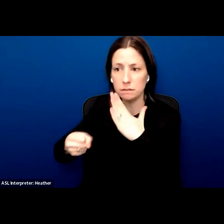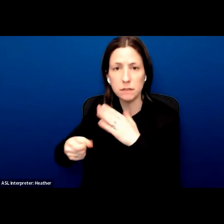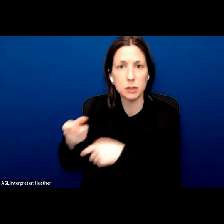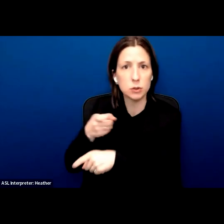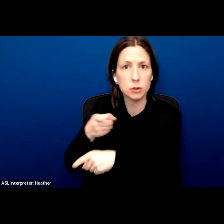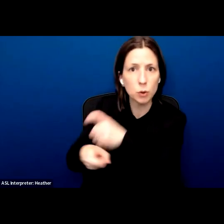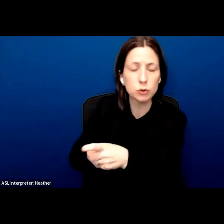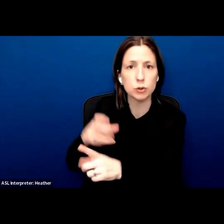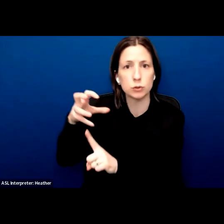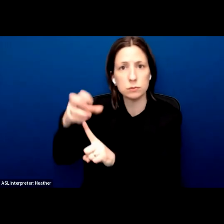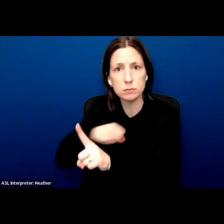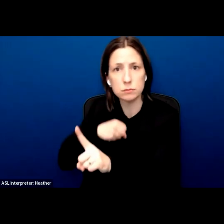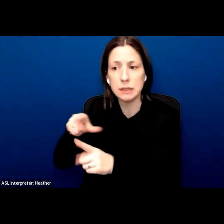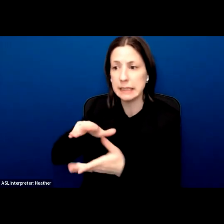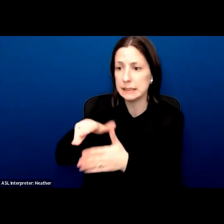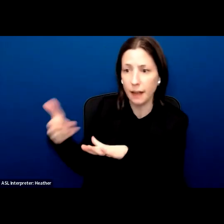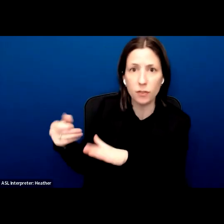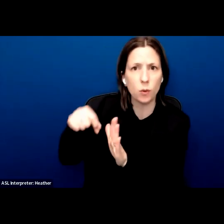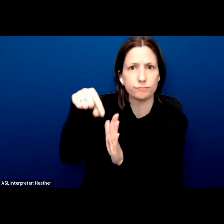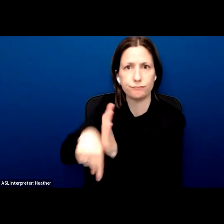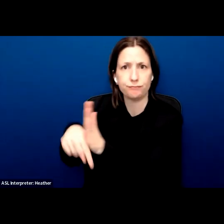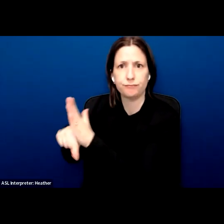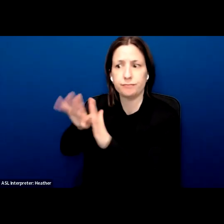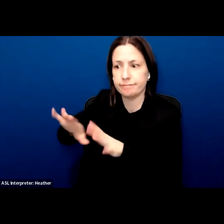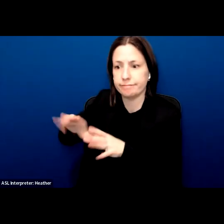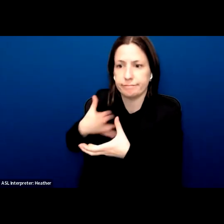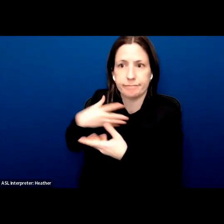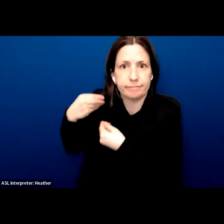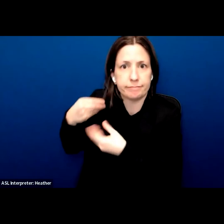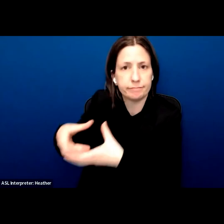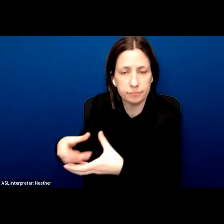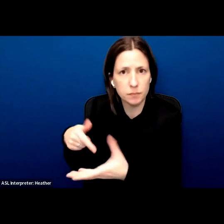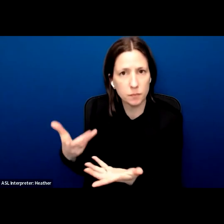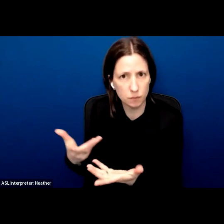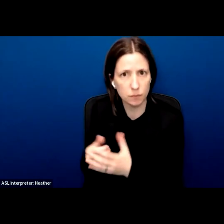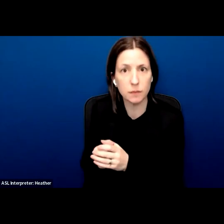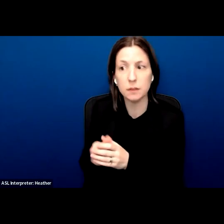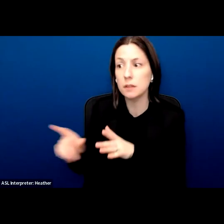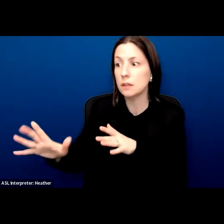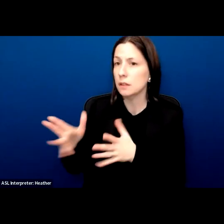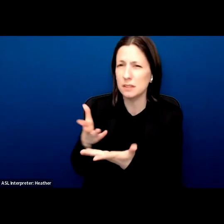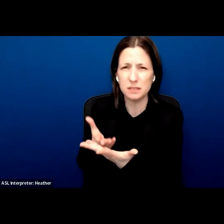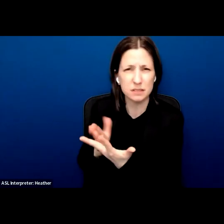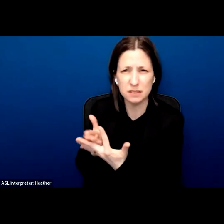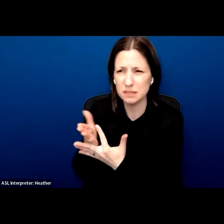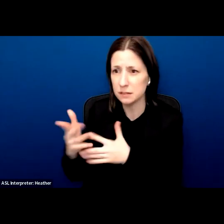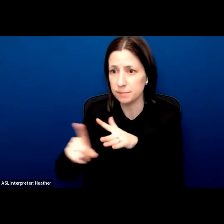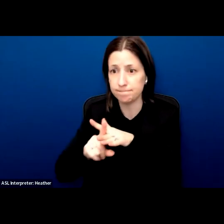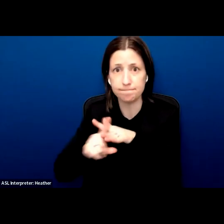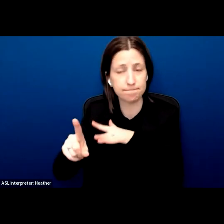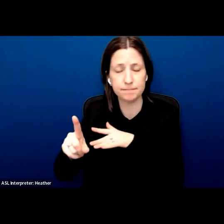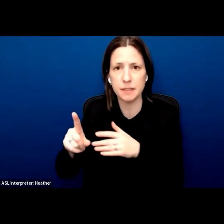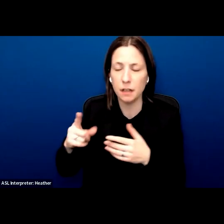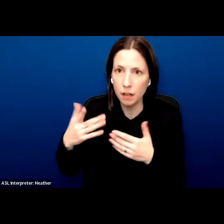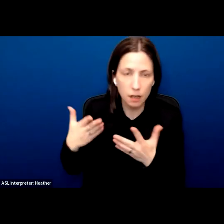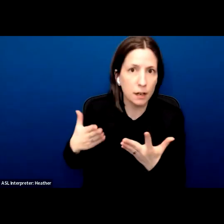death, rape, or ethnic cleansing. Those who are able to escape persecution have to overcome journeys of immense difficulty to come